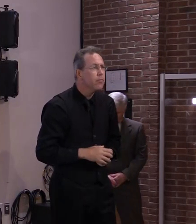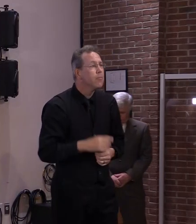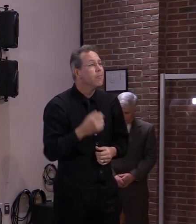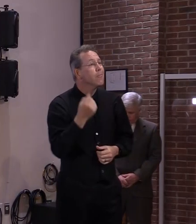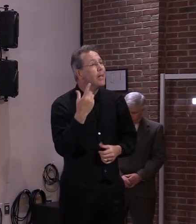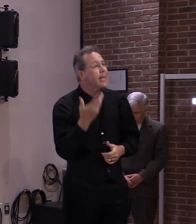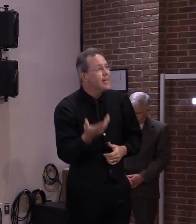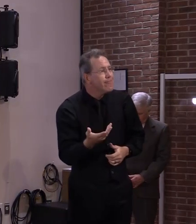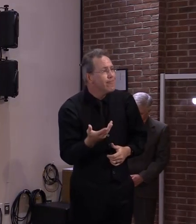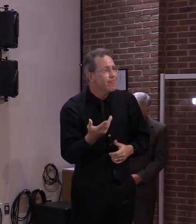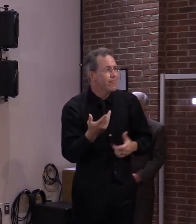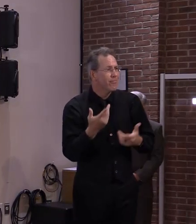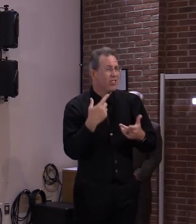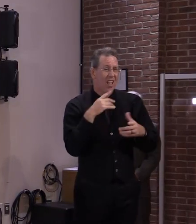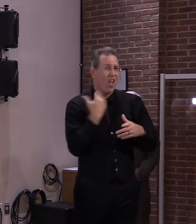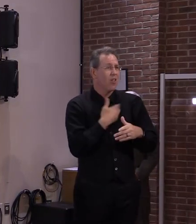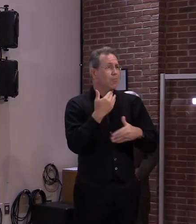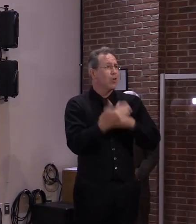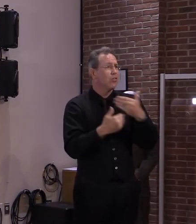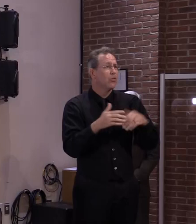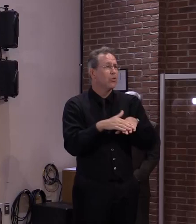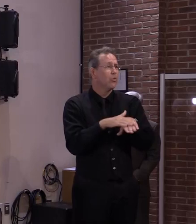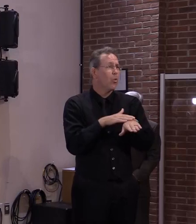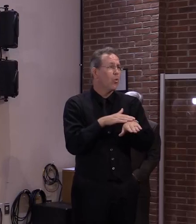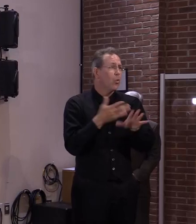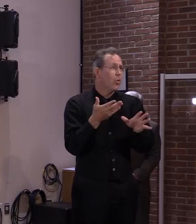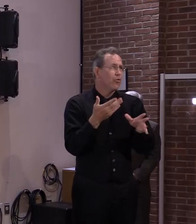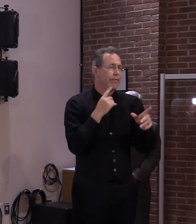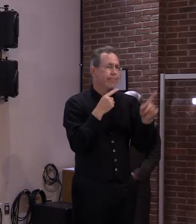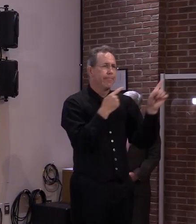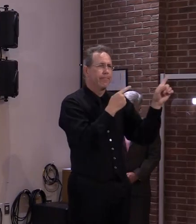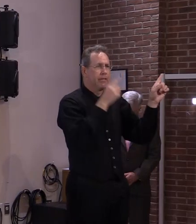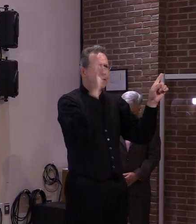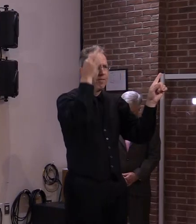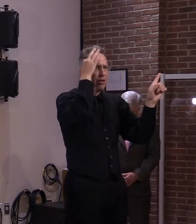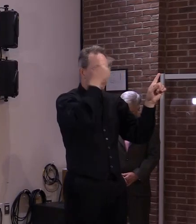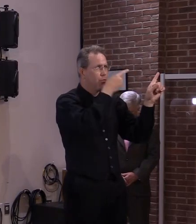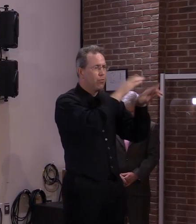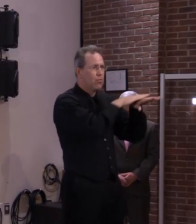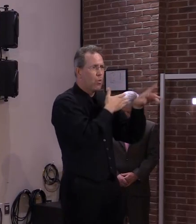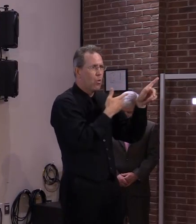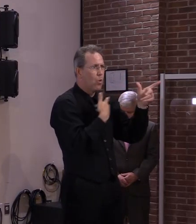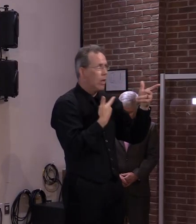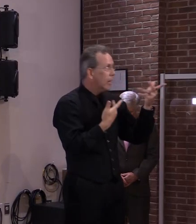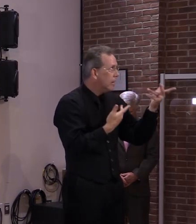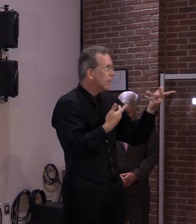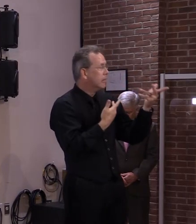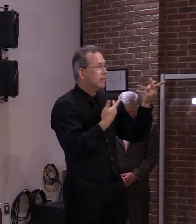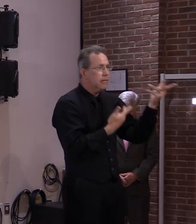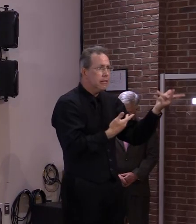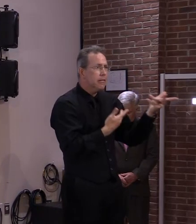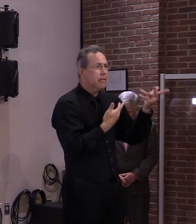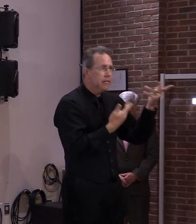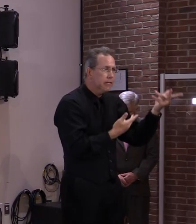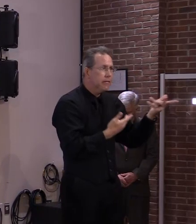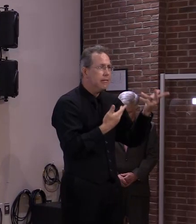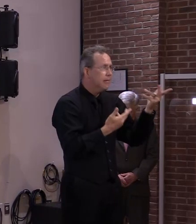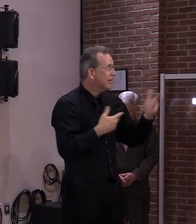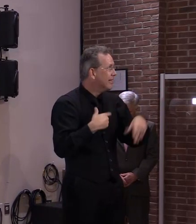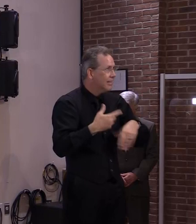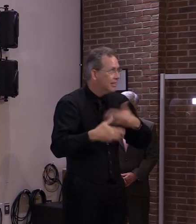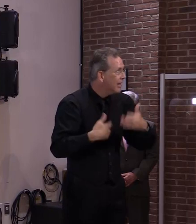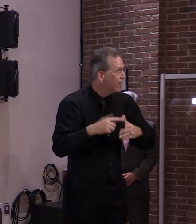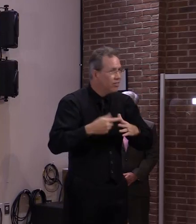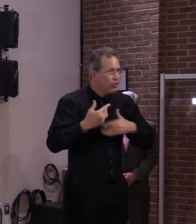And we really can't, you know, waive those folks need to submit the necessary paperwork, prove that they're eligible.